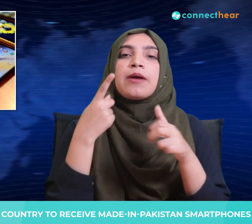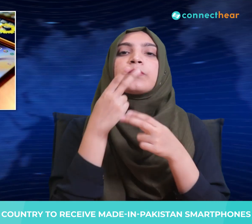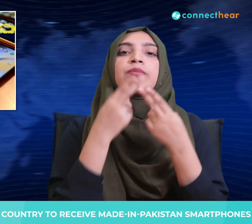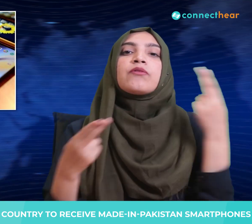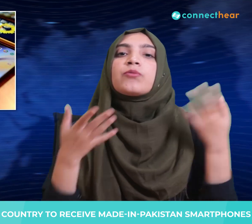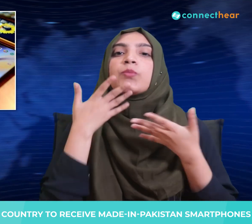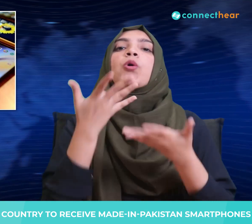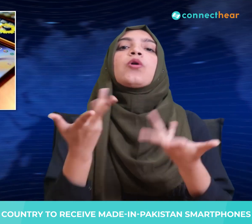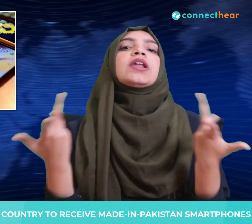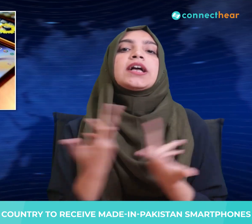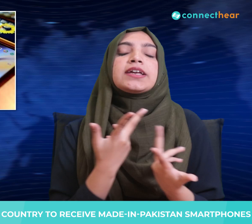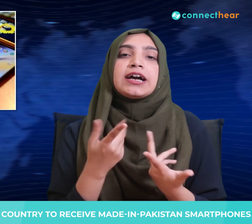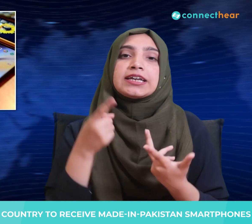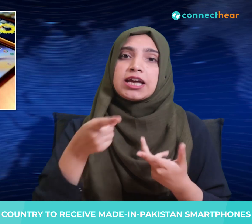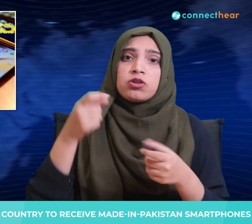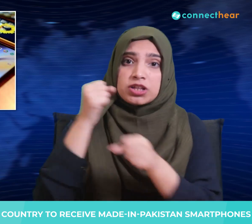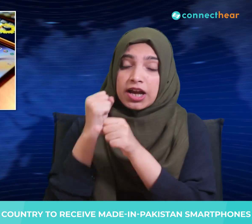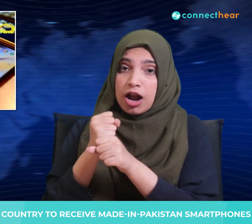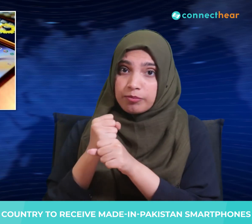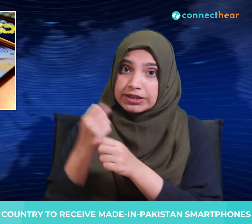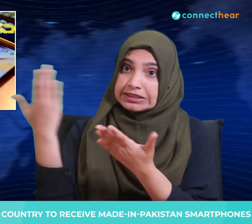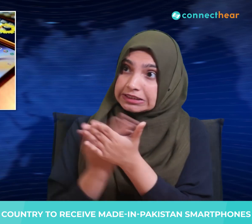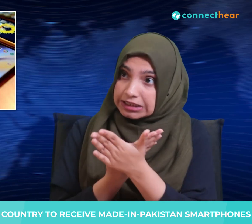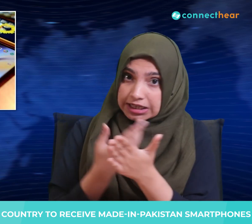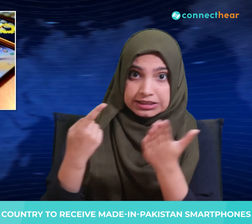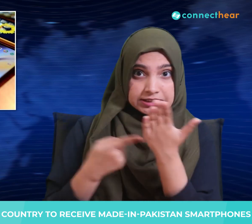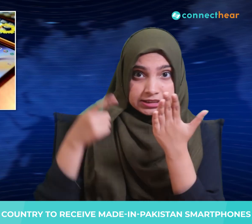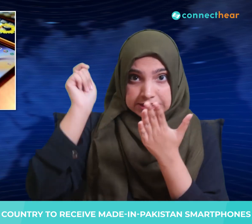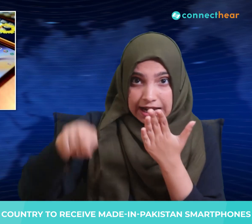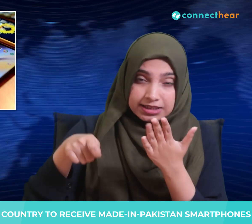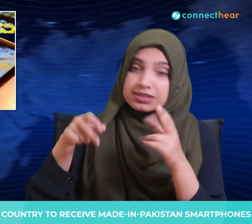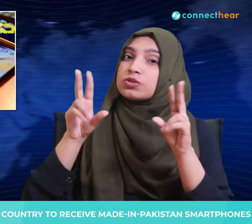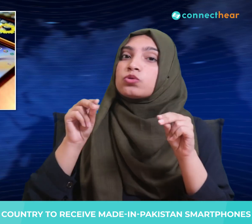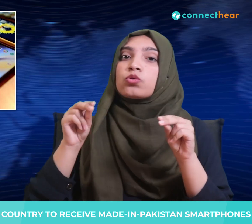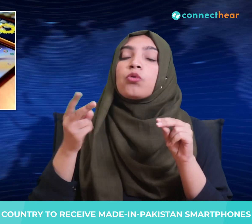The government levied no new taxes on telecom and internet usage.